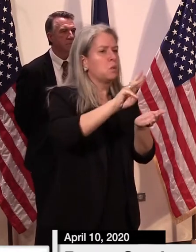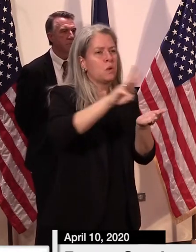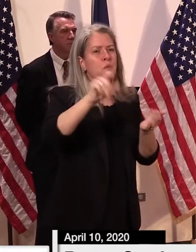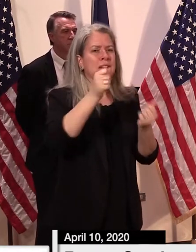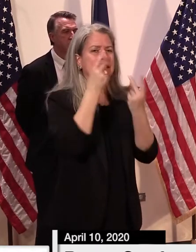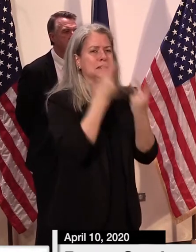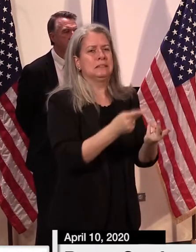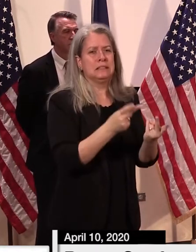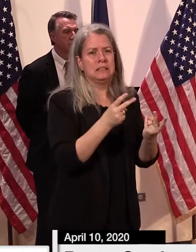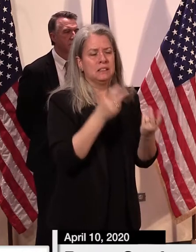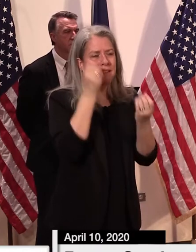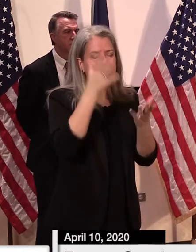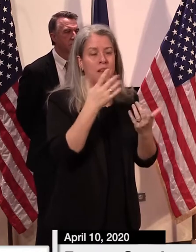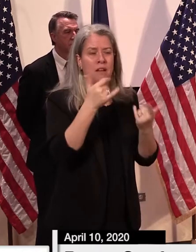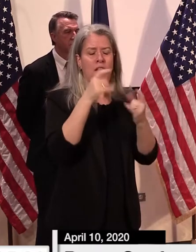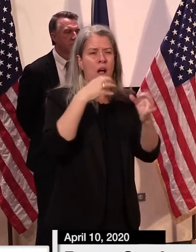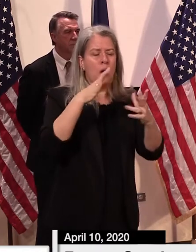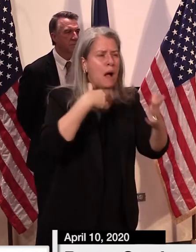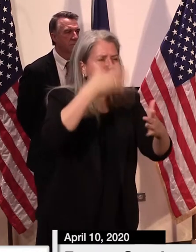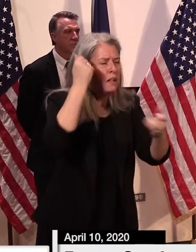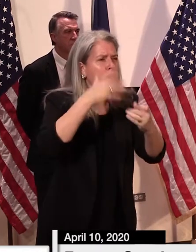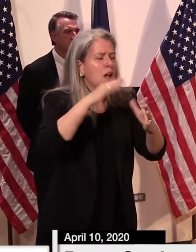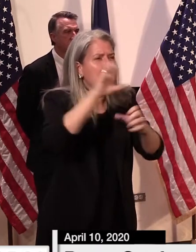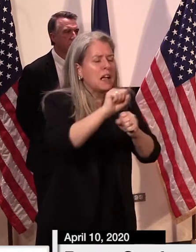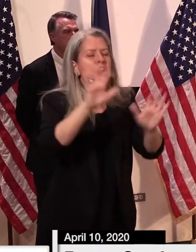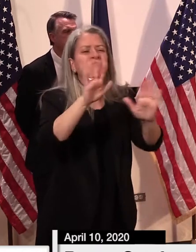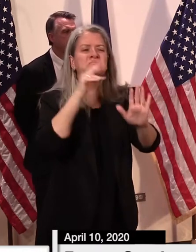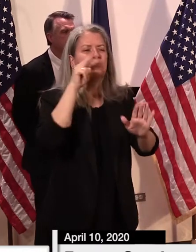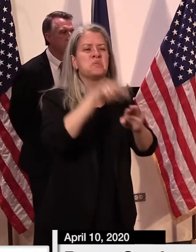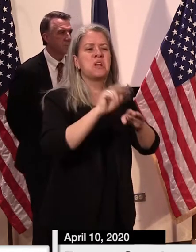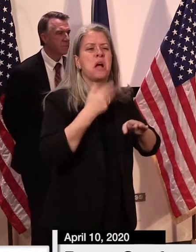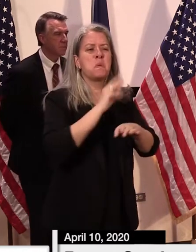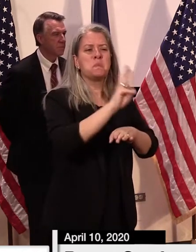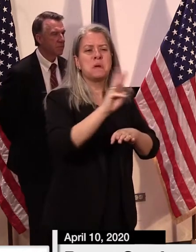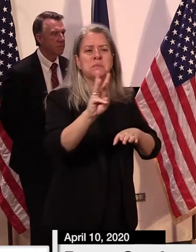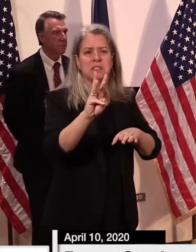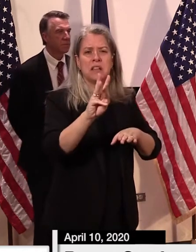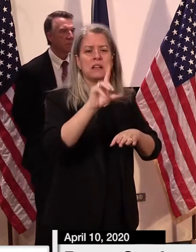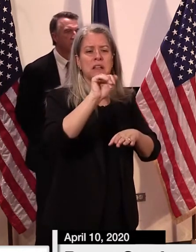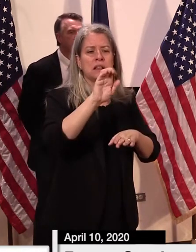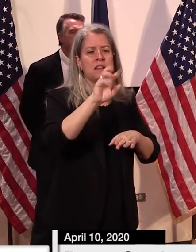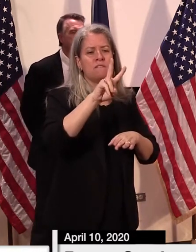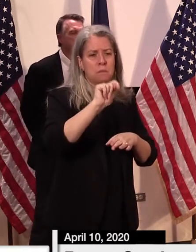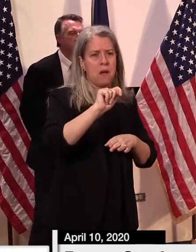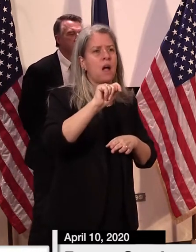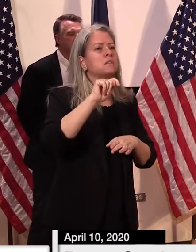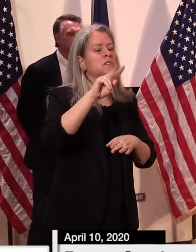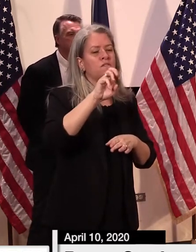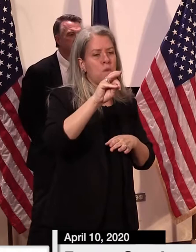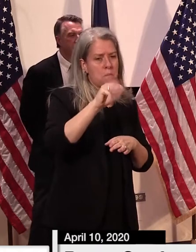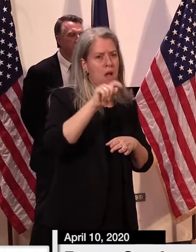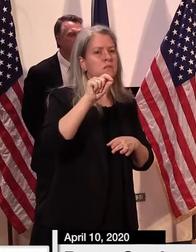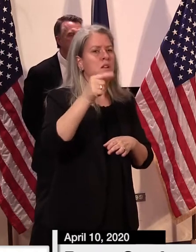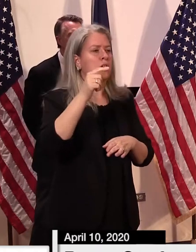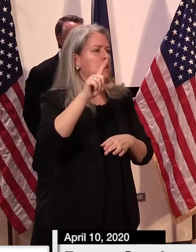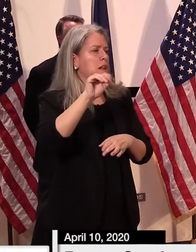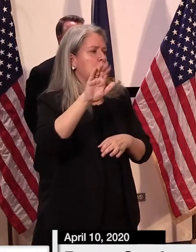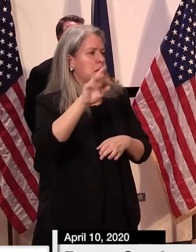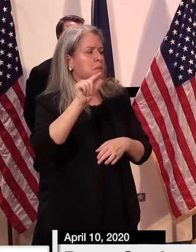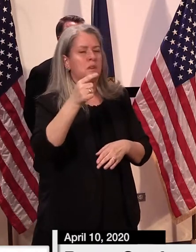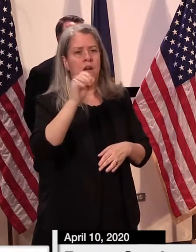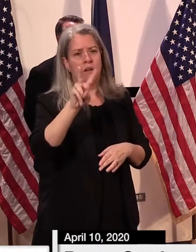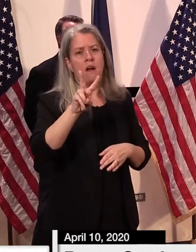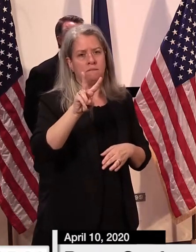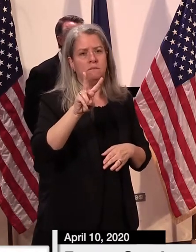also, it will be posted on the labor.vermont.gov website. Finally, let me just